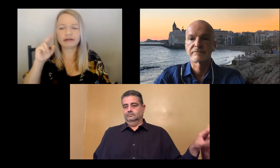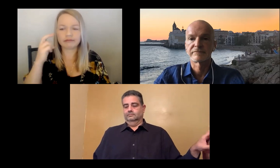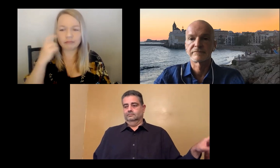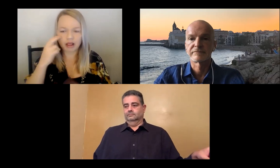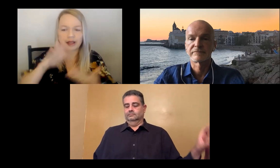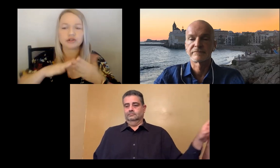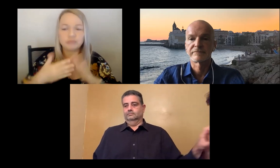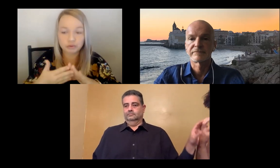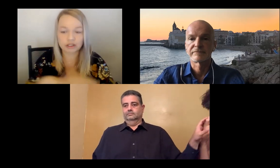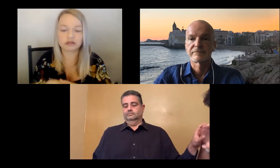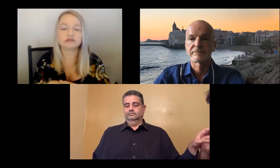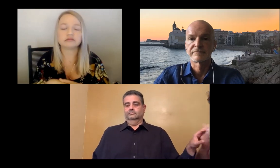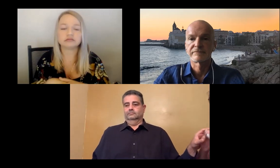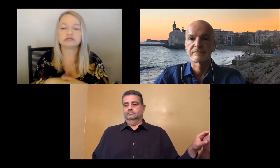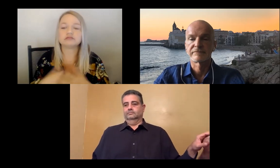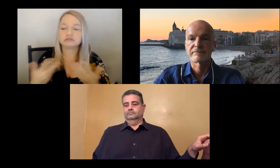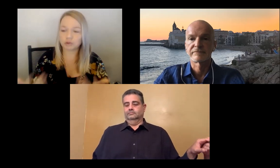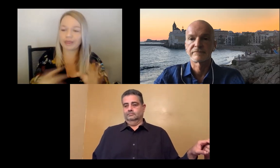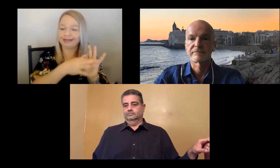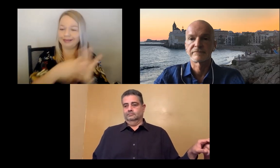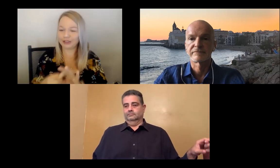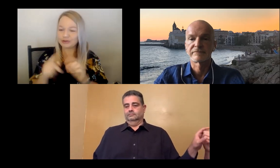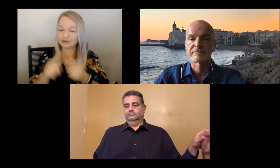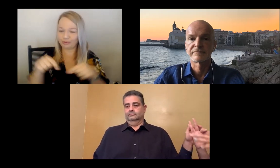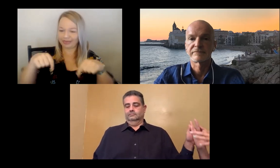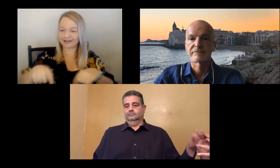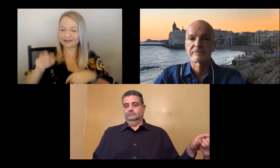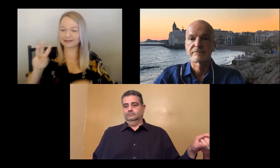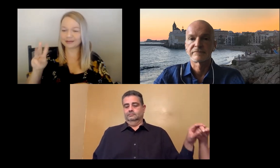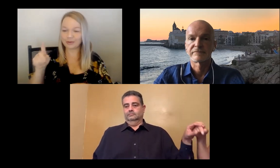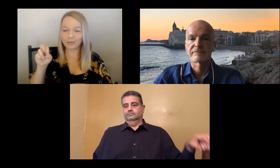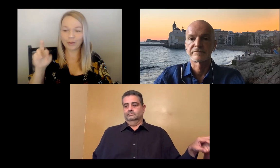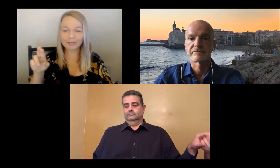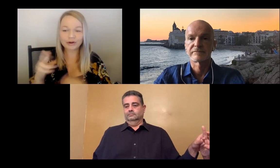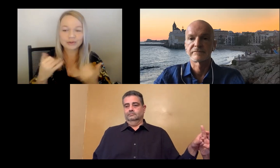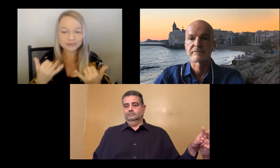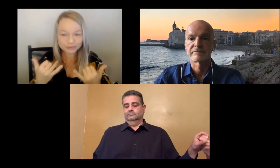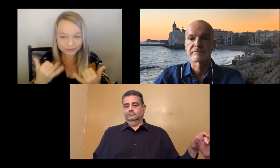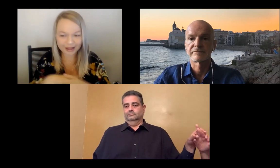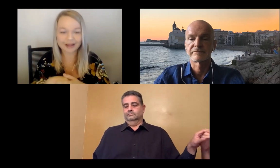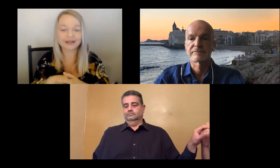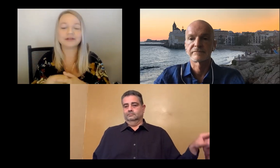and what they think would be the best fit for them in their local community.